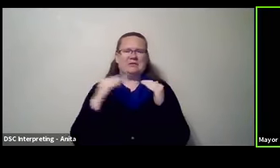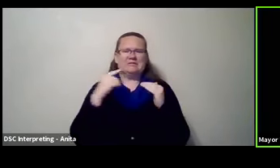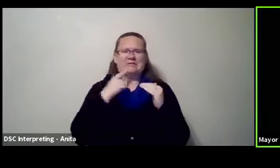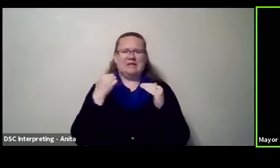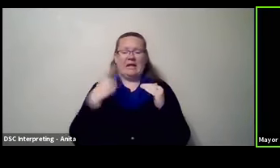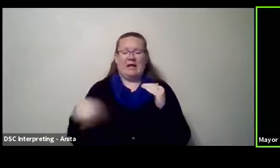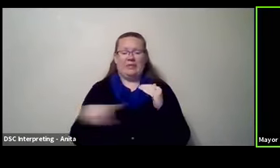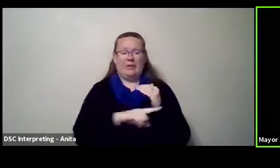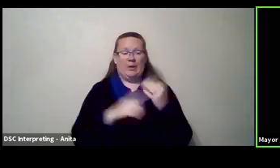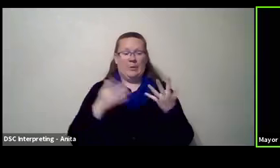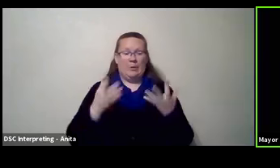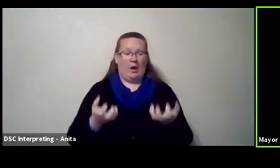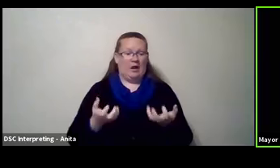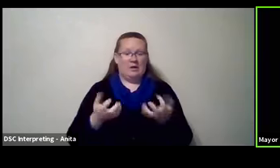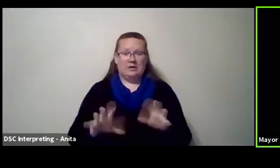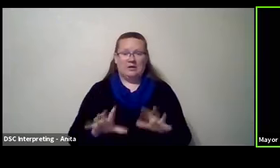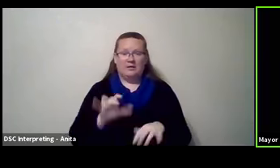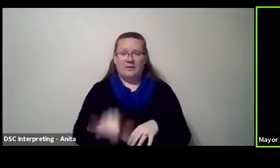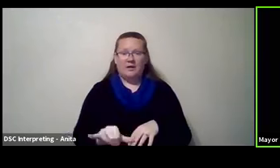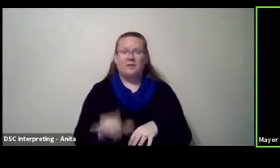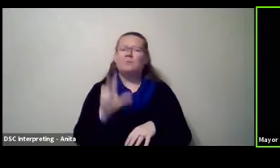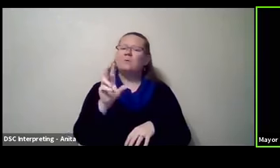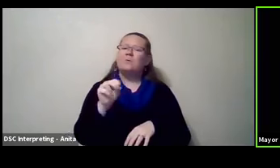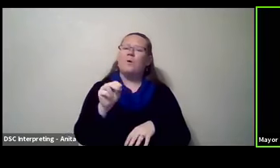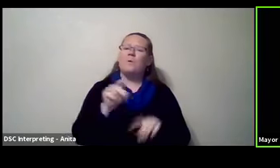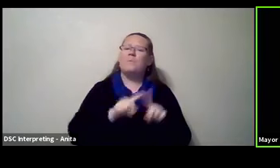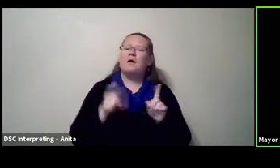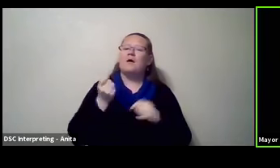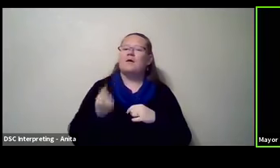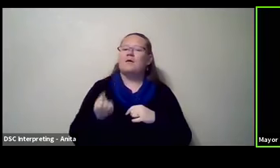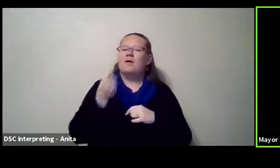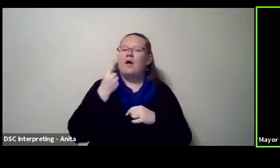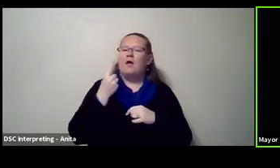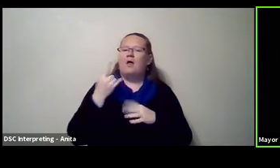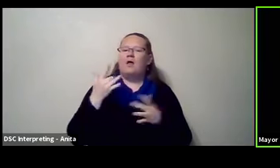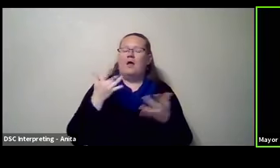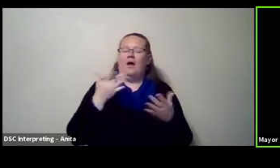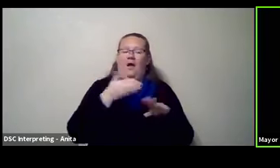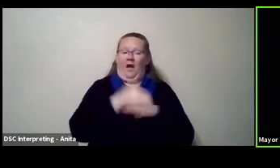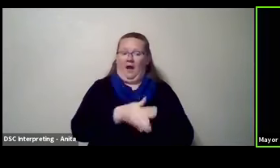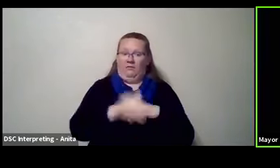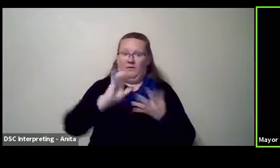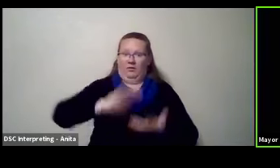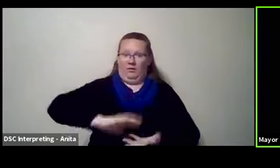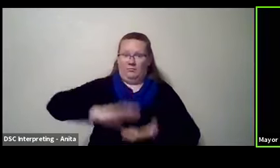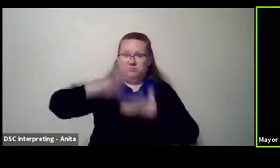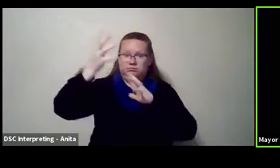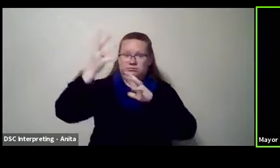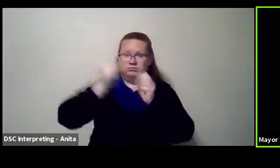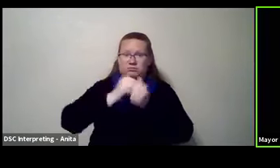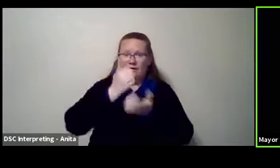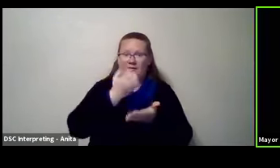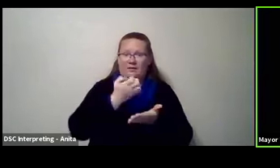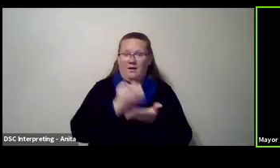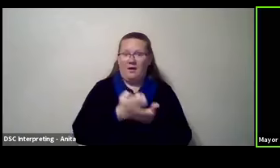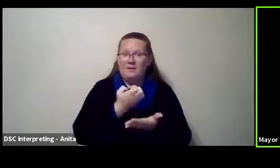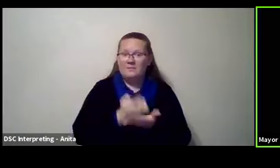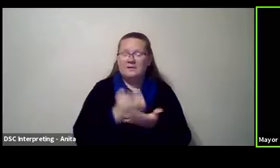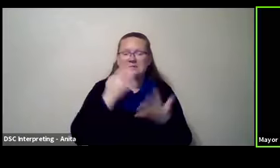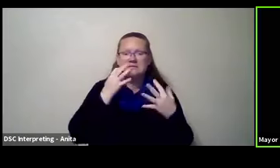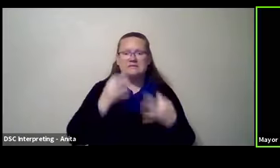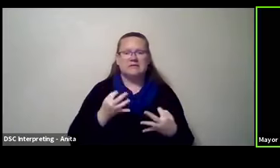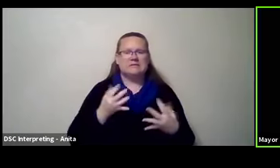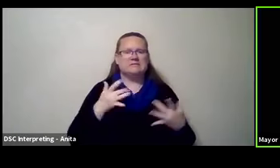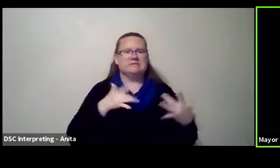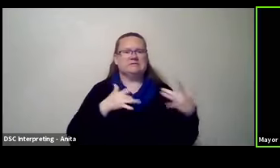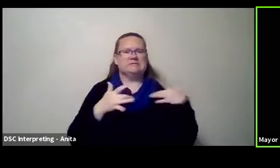those things to happen, but they understandably were concerned that given what's going on with the economy, you know, maybe, uh,